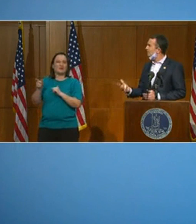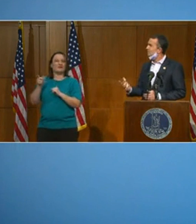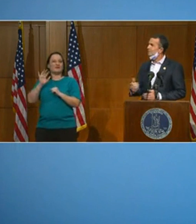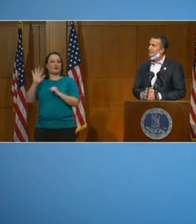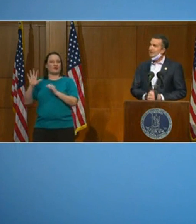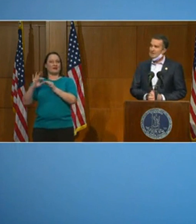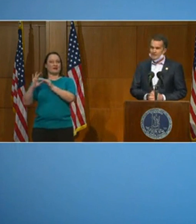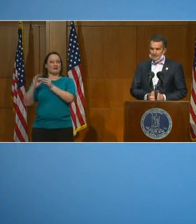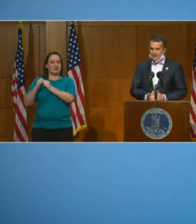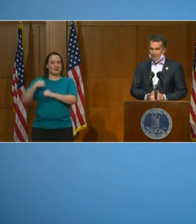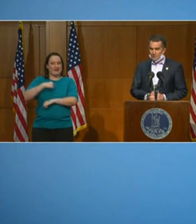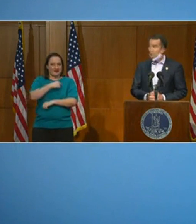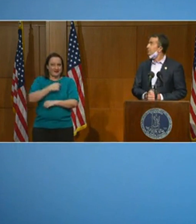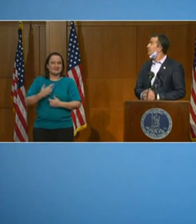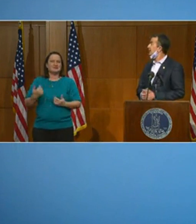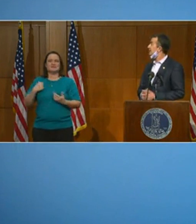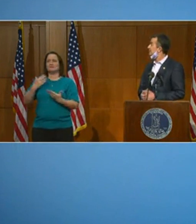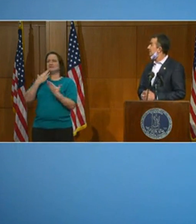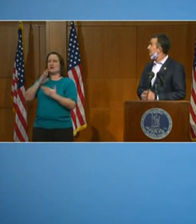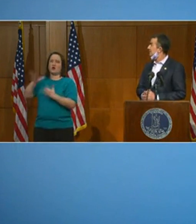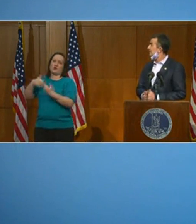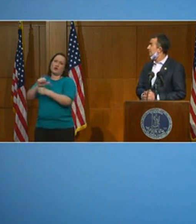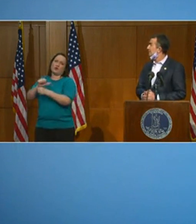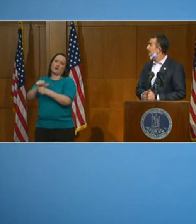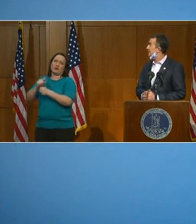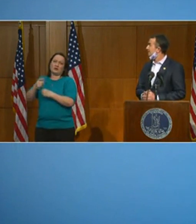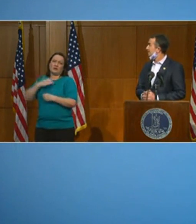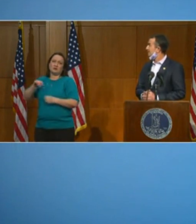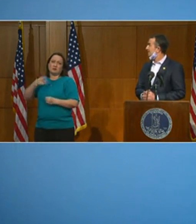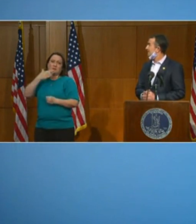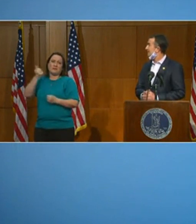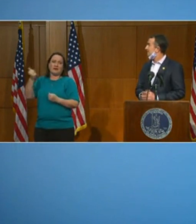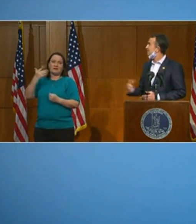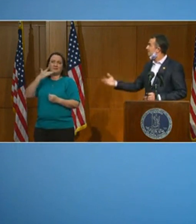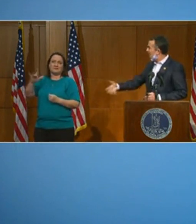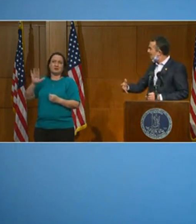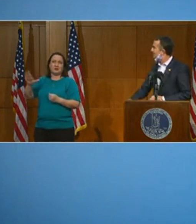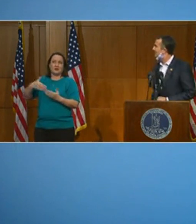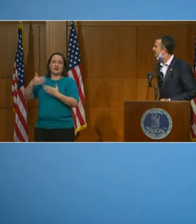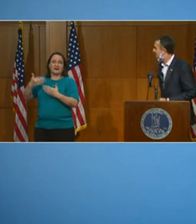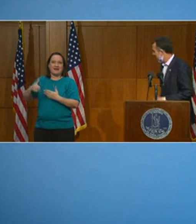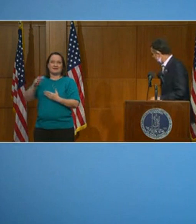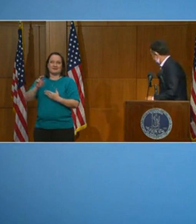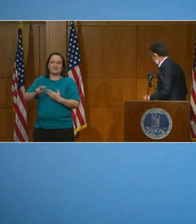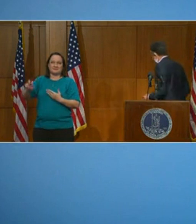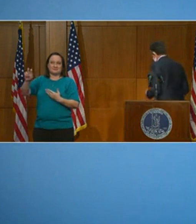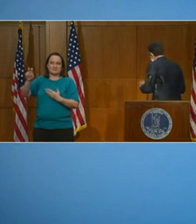all that you've done. And we wish you best on your next adventure. So welcome.